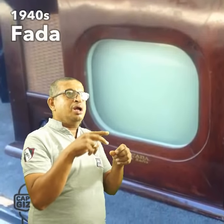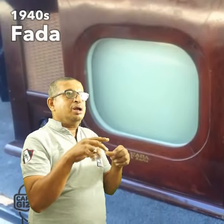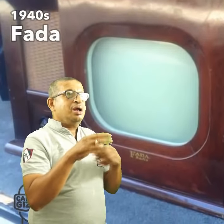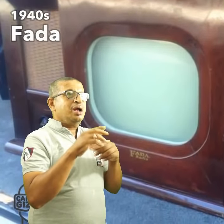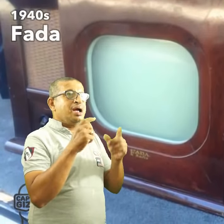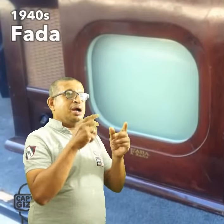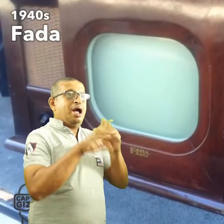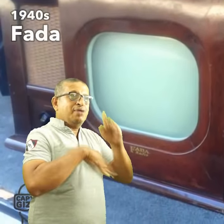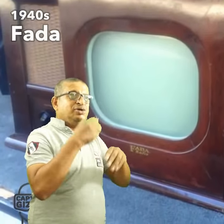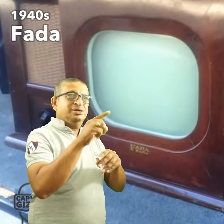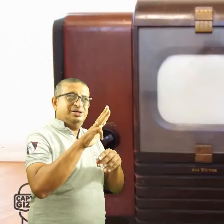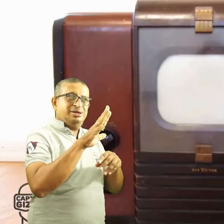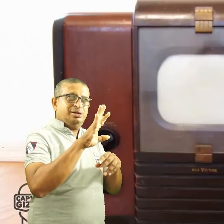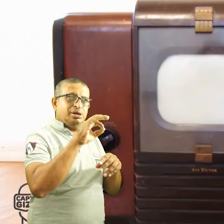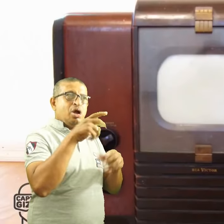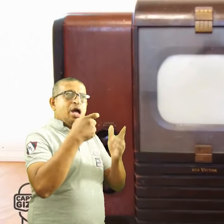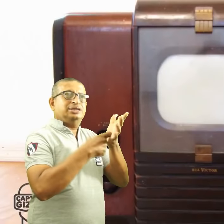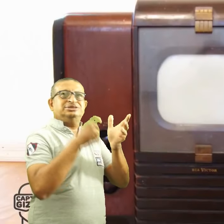better audio.